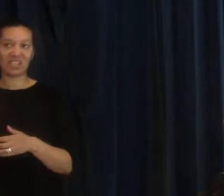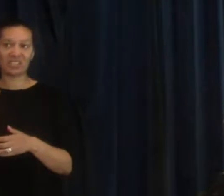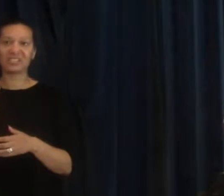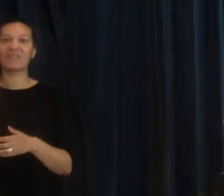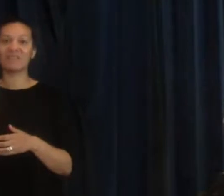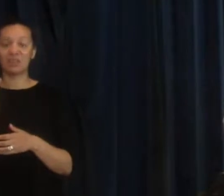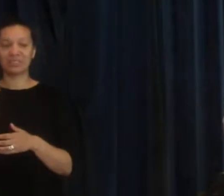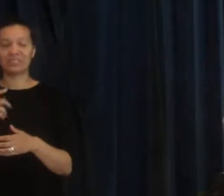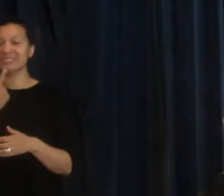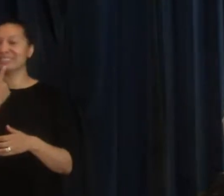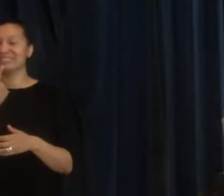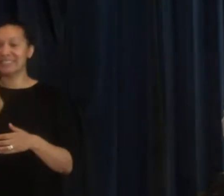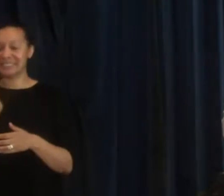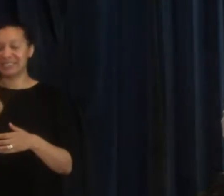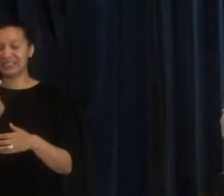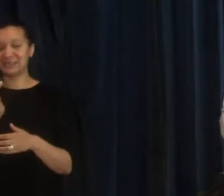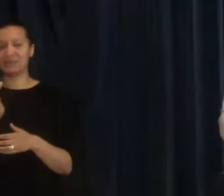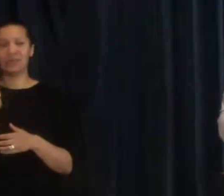says the following,